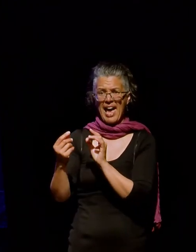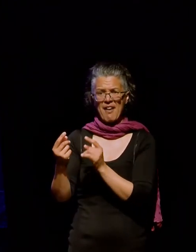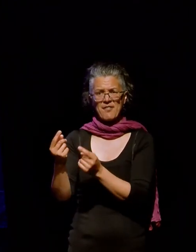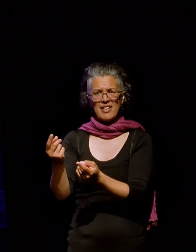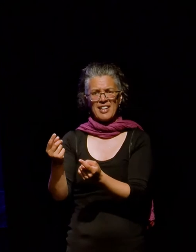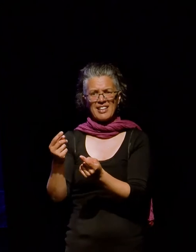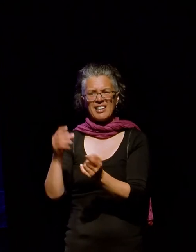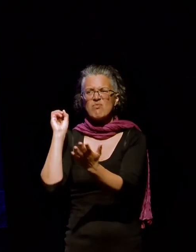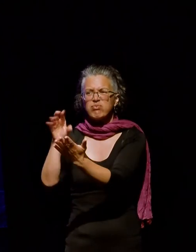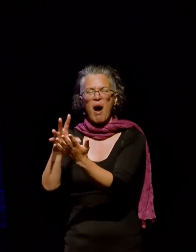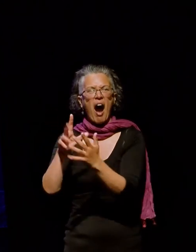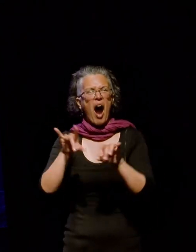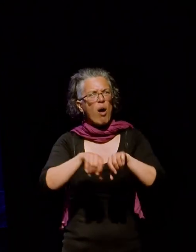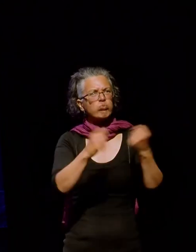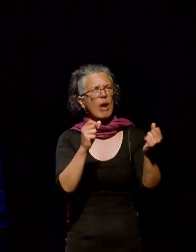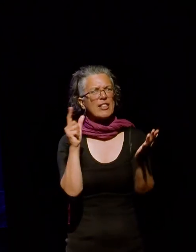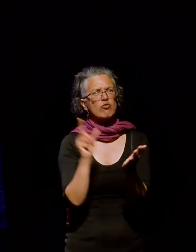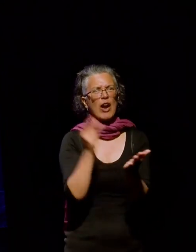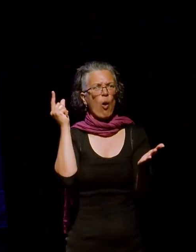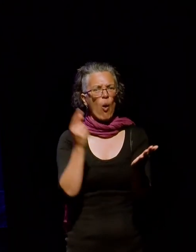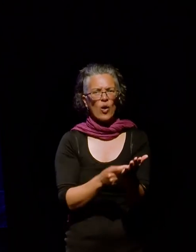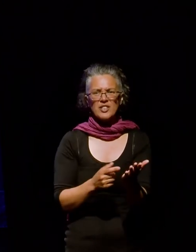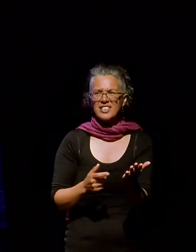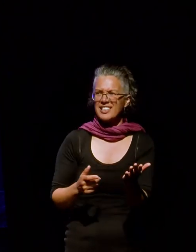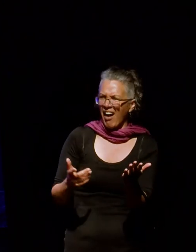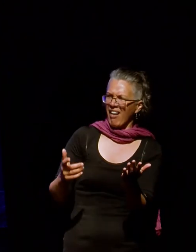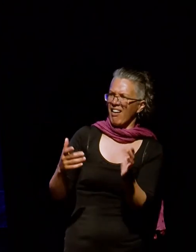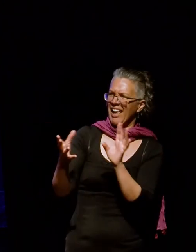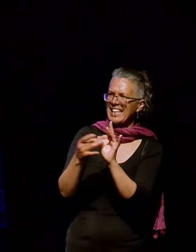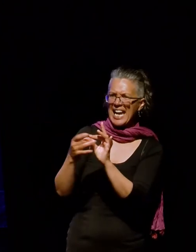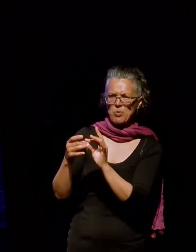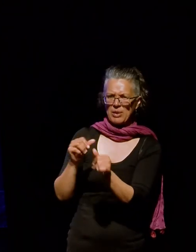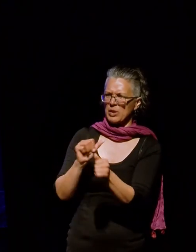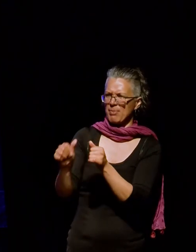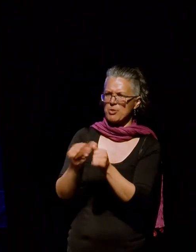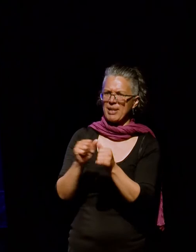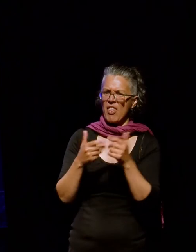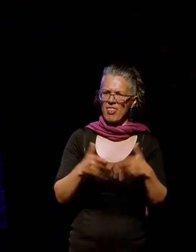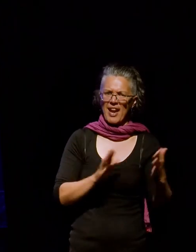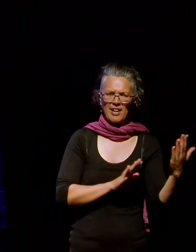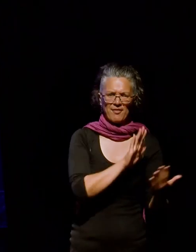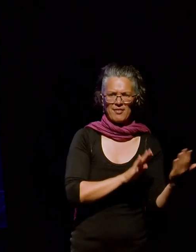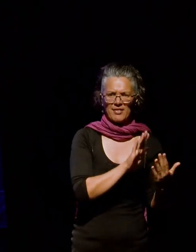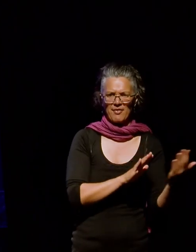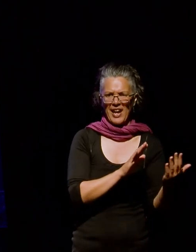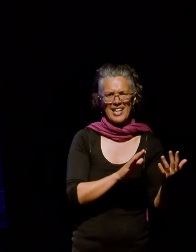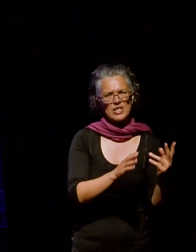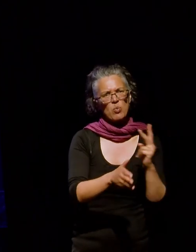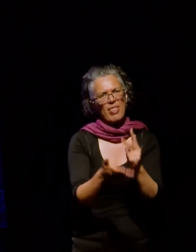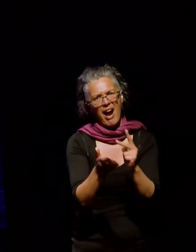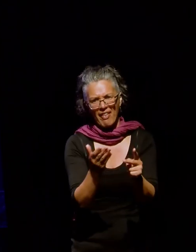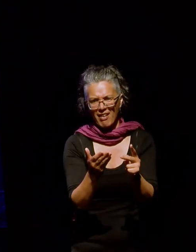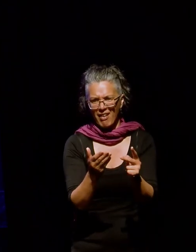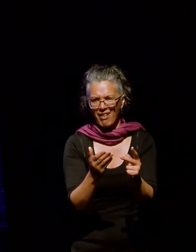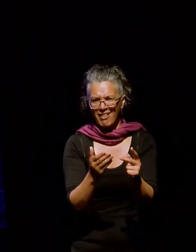being broken and those kind of things, we would see engagement levels that would be better than what we could see in large museums with sort of dedicated